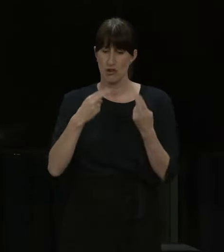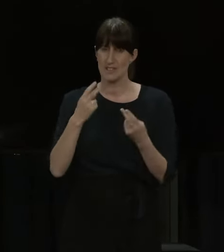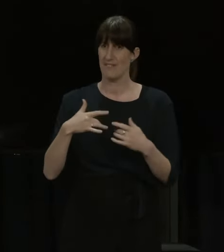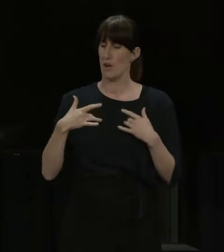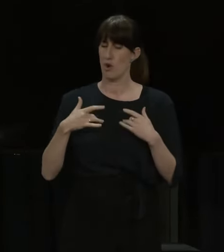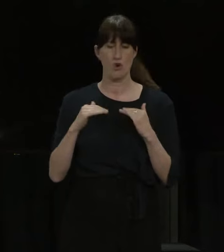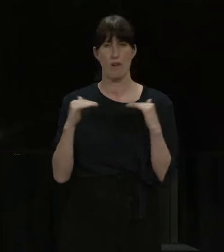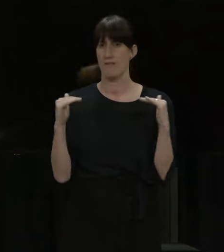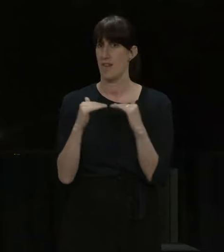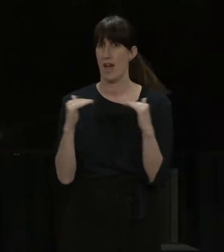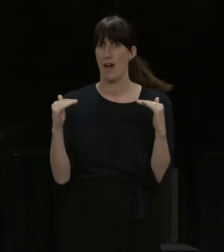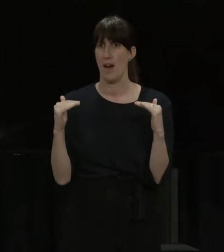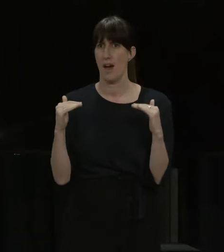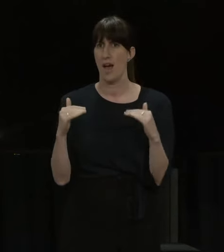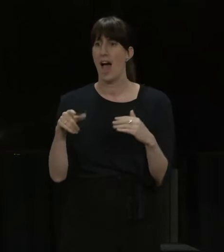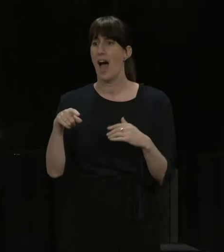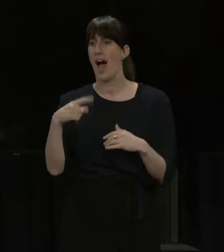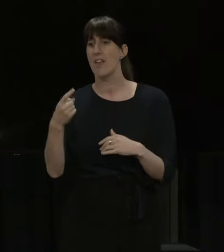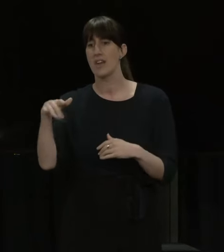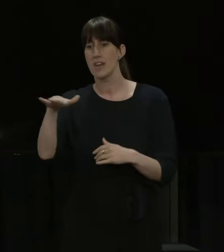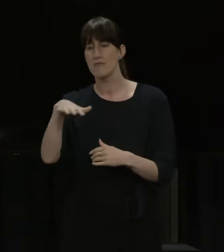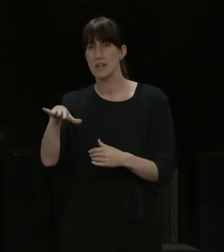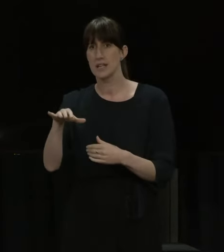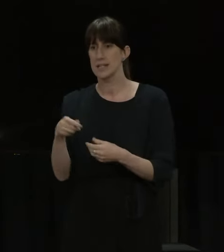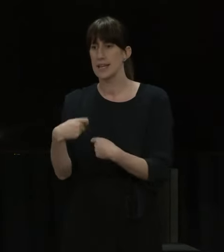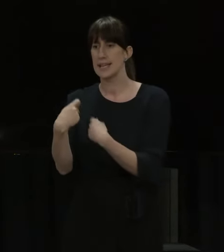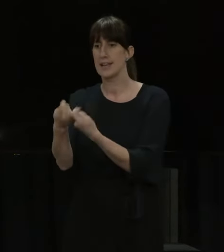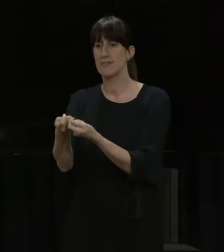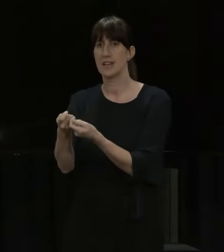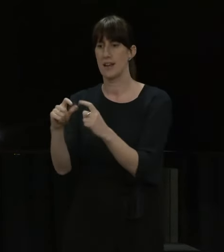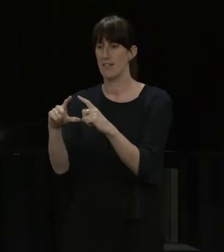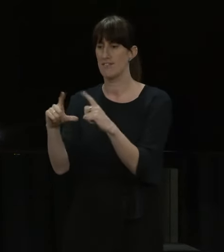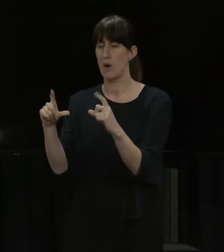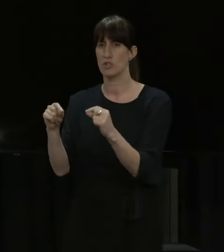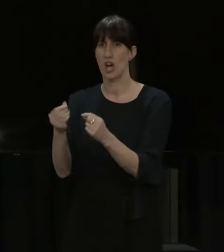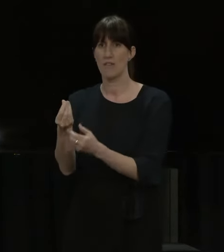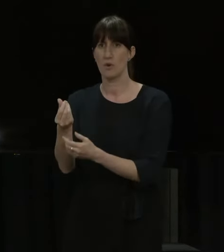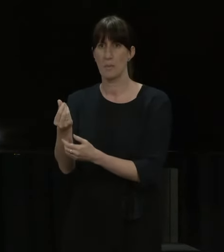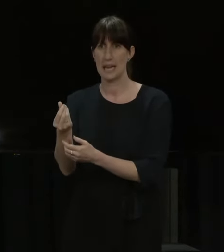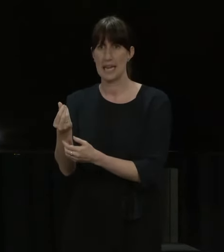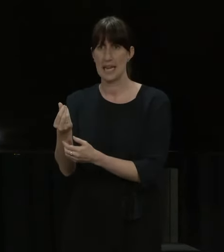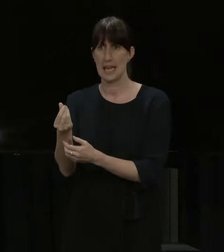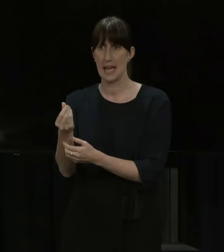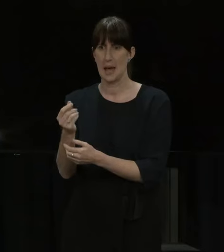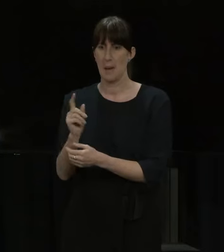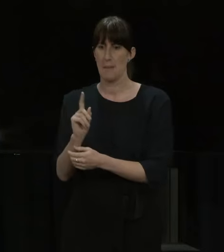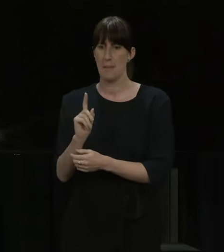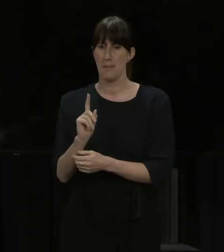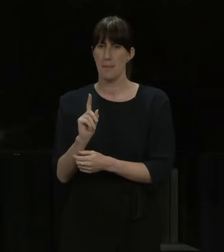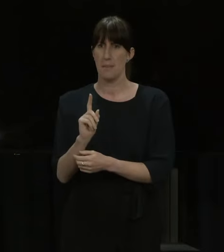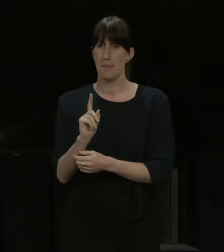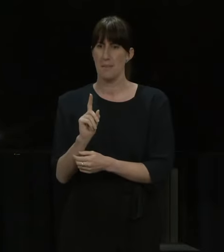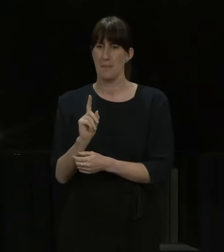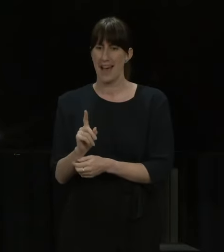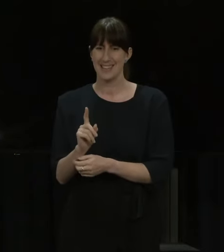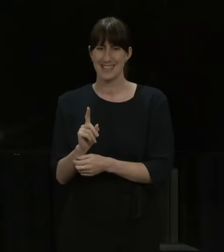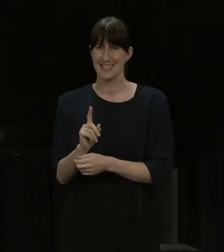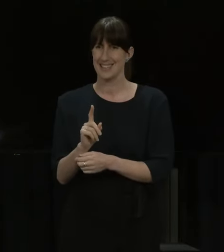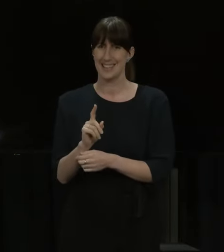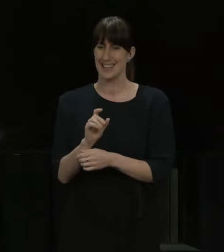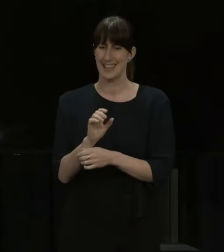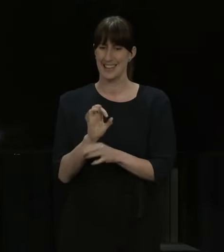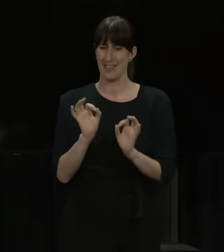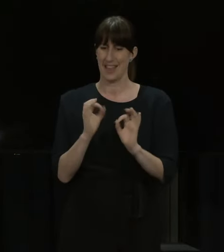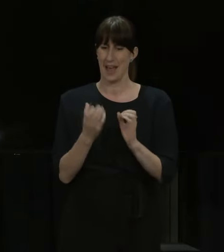areas are being given vouchers and yet those vouchers won't be available to people to go to restaurants as they were in Britain.